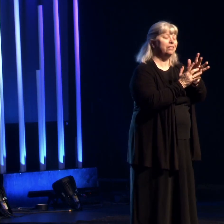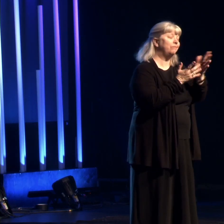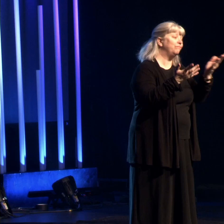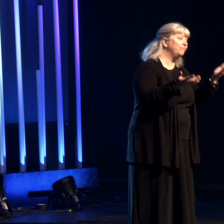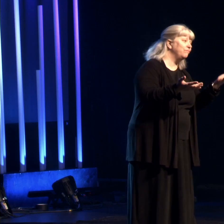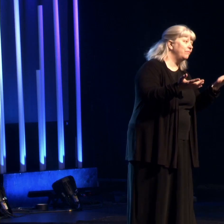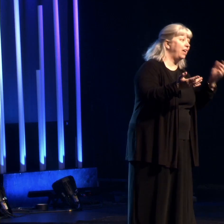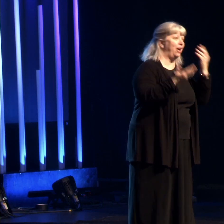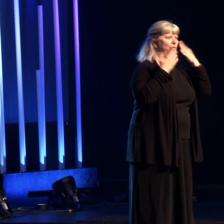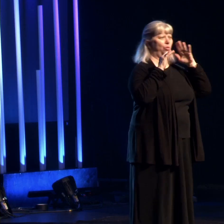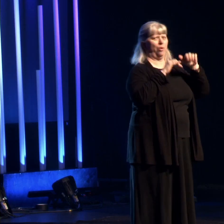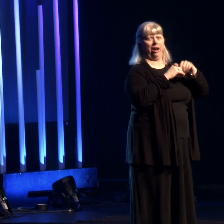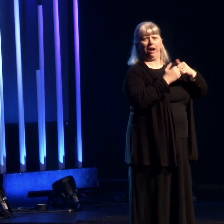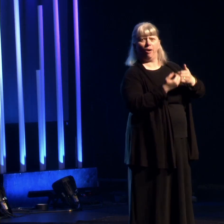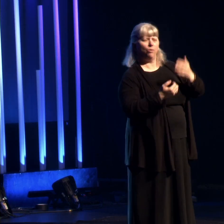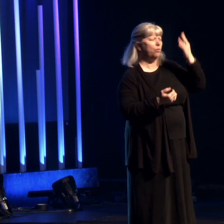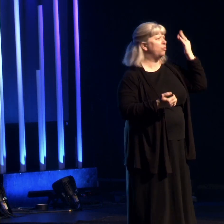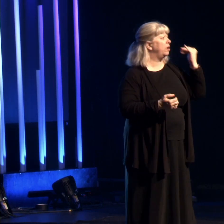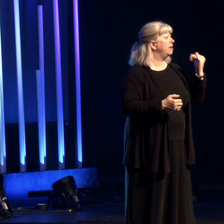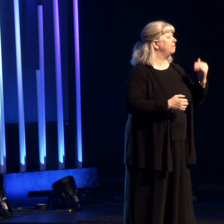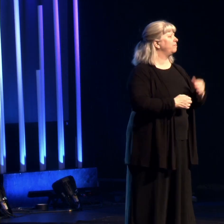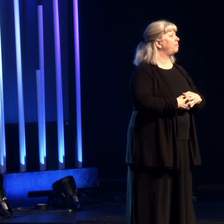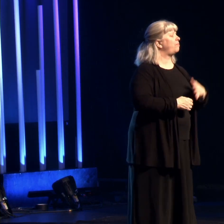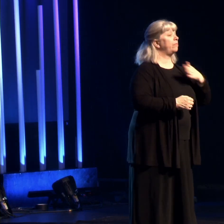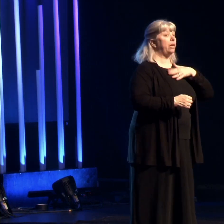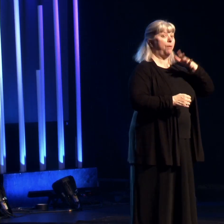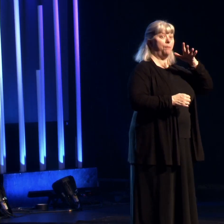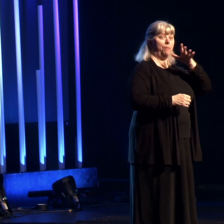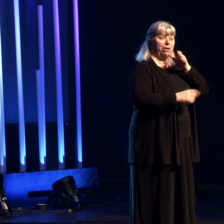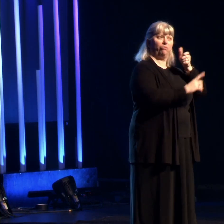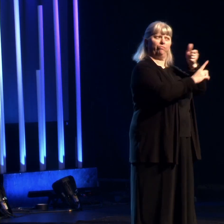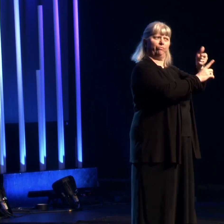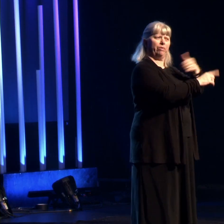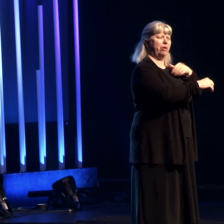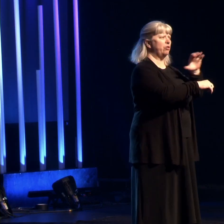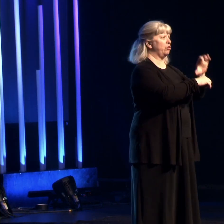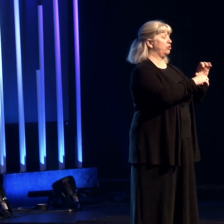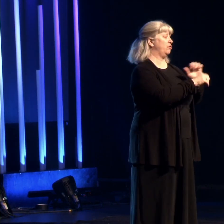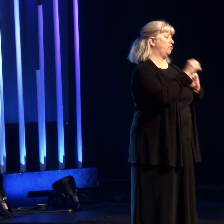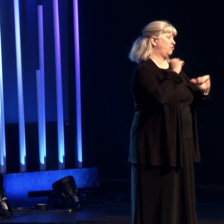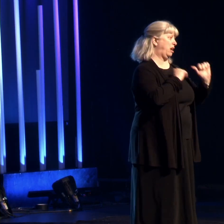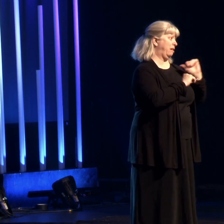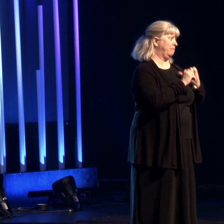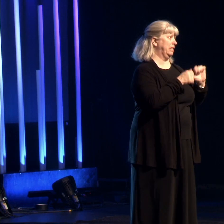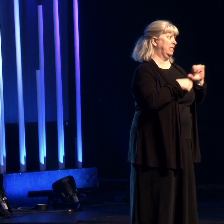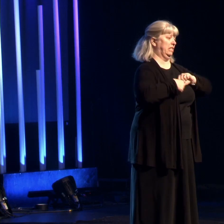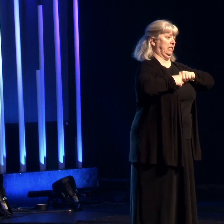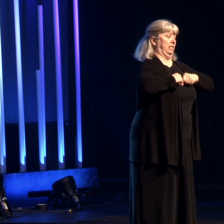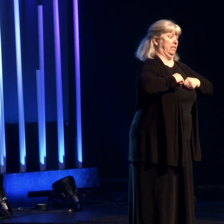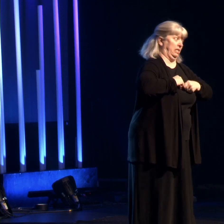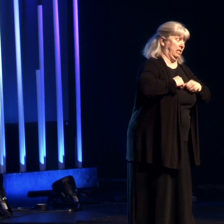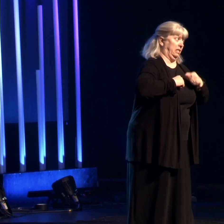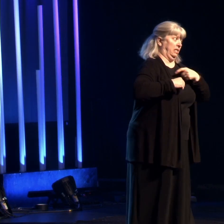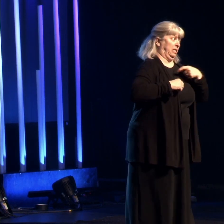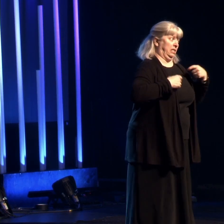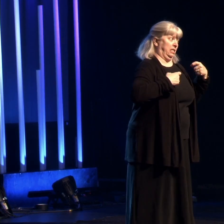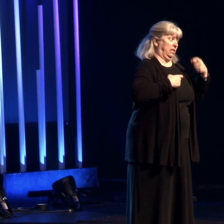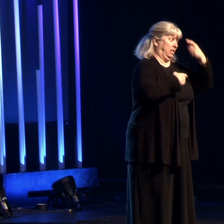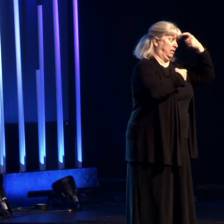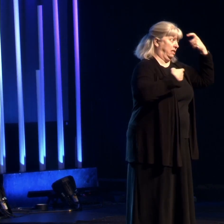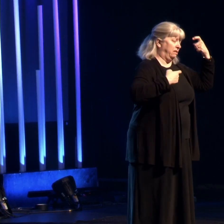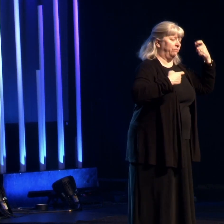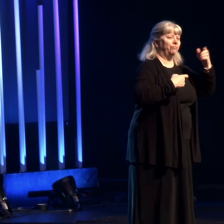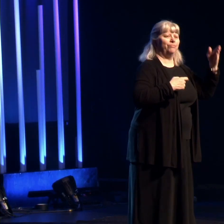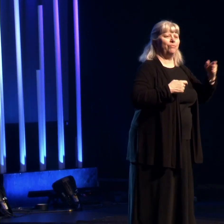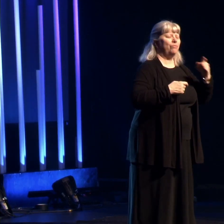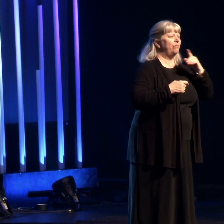I'm not sure how or why. My mother had her own church drama and trauma on her own and never really